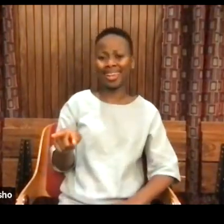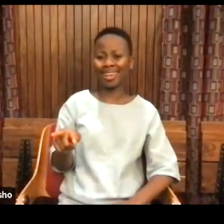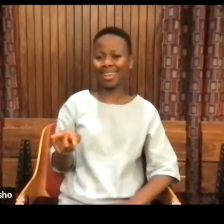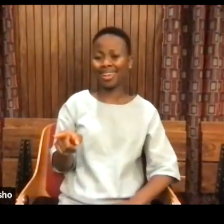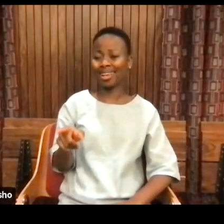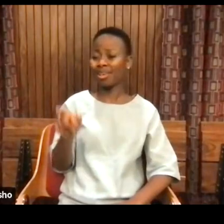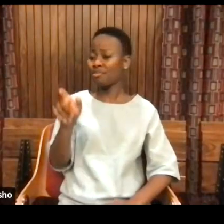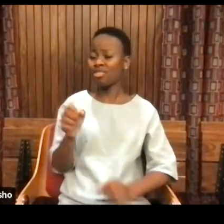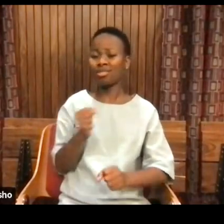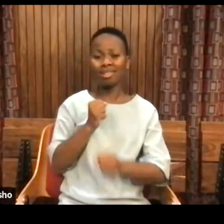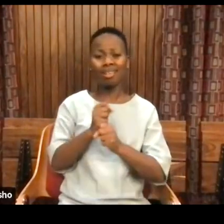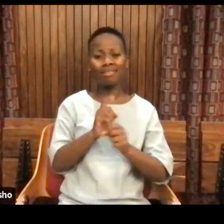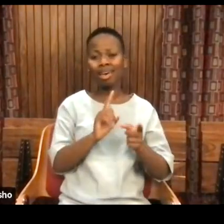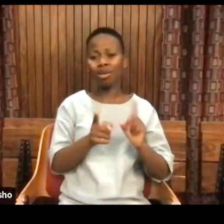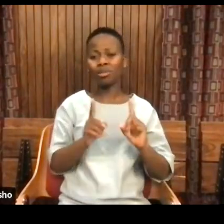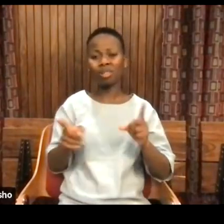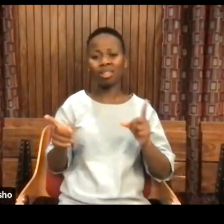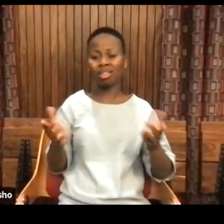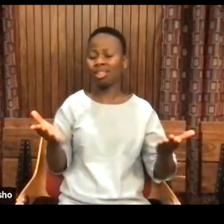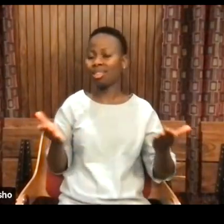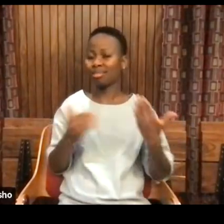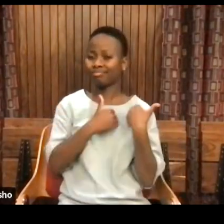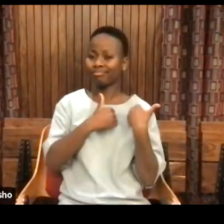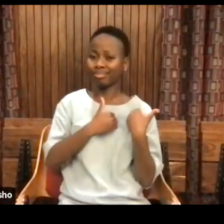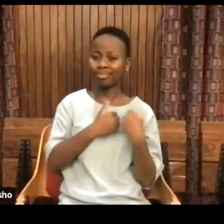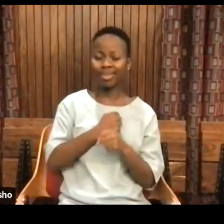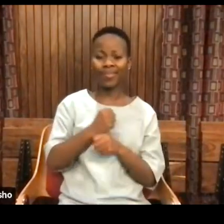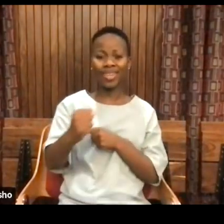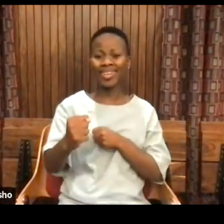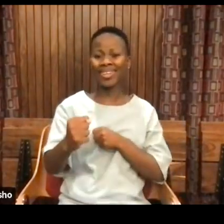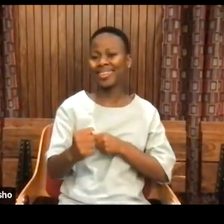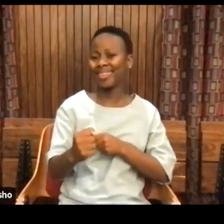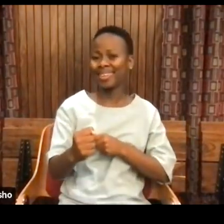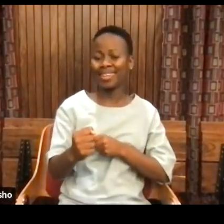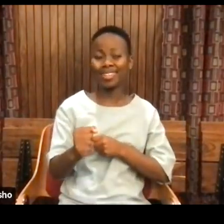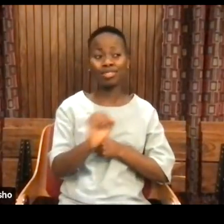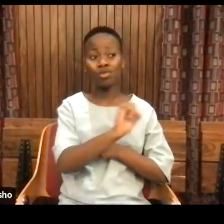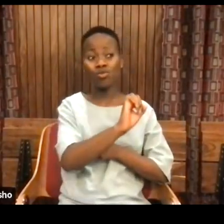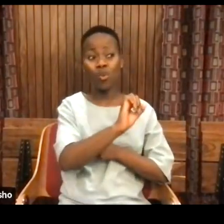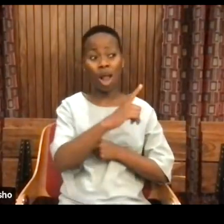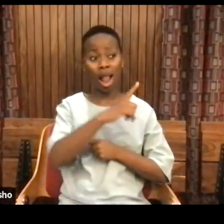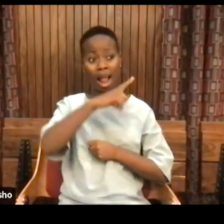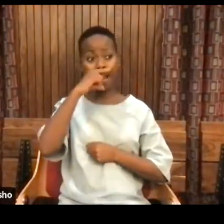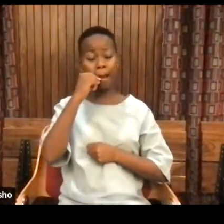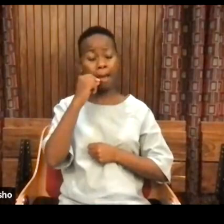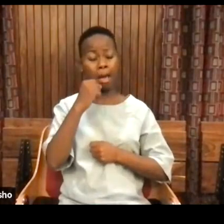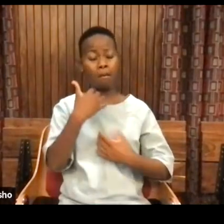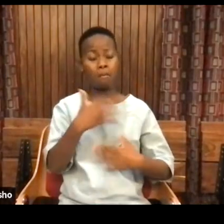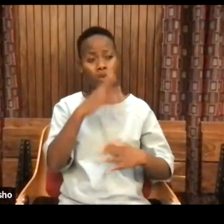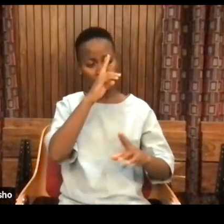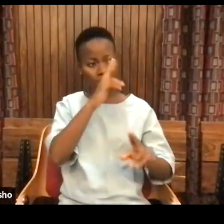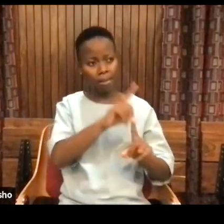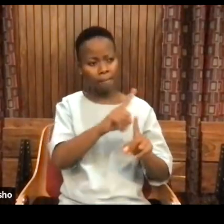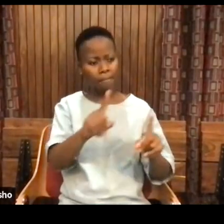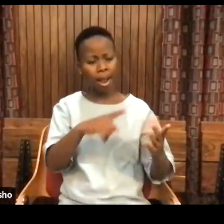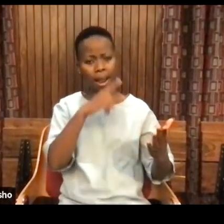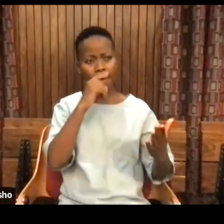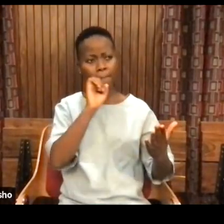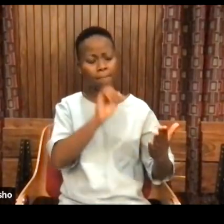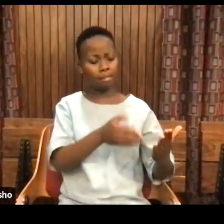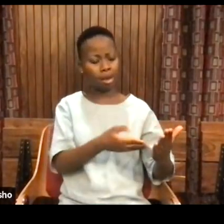and then credible names such as yours appear on a letter, or